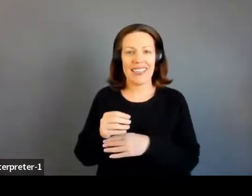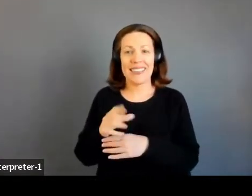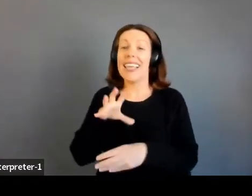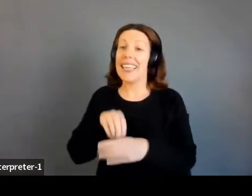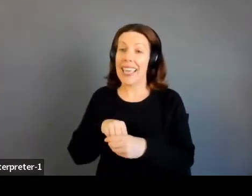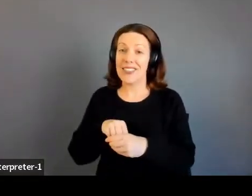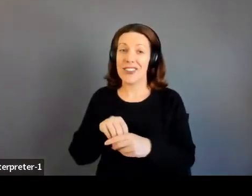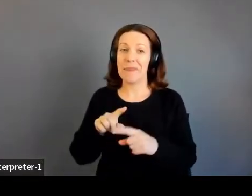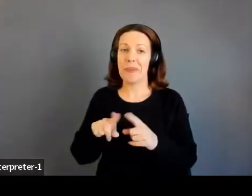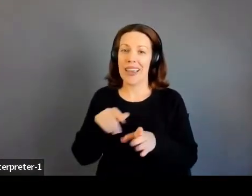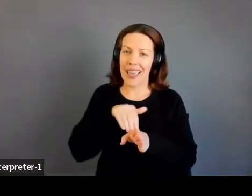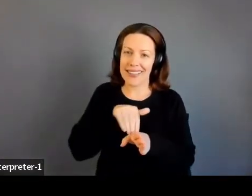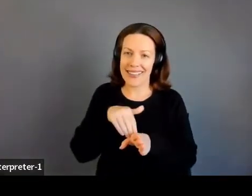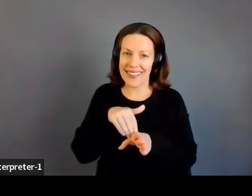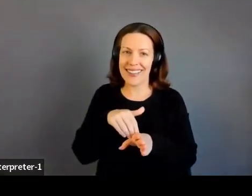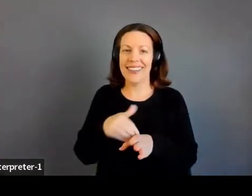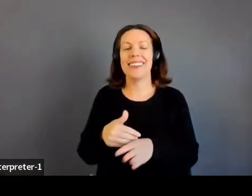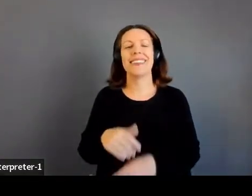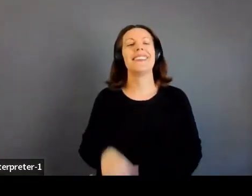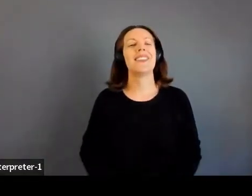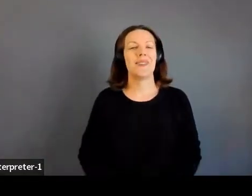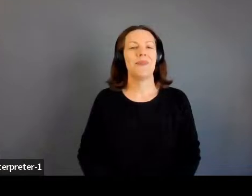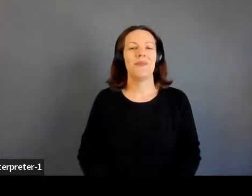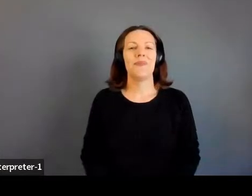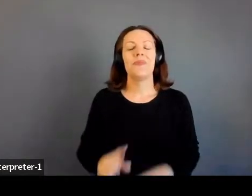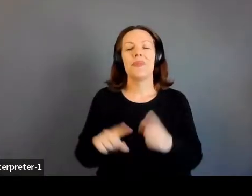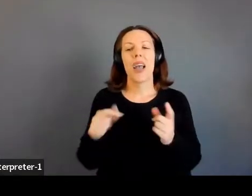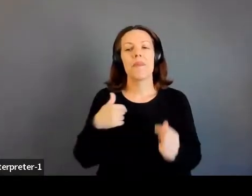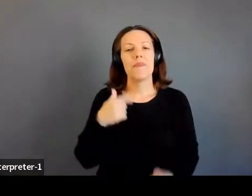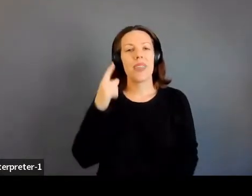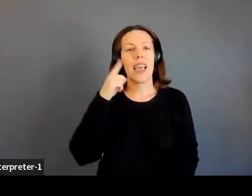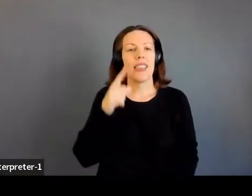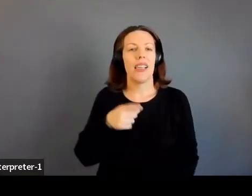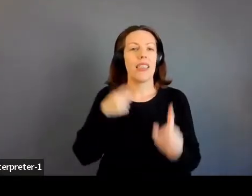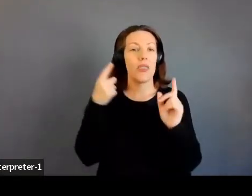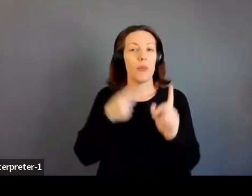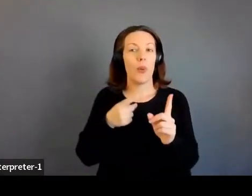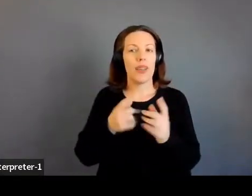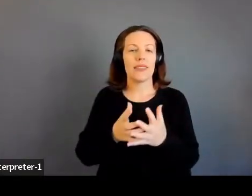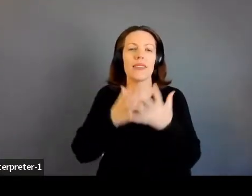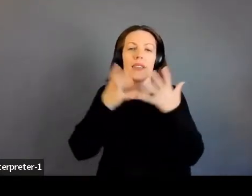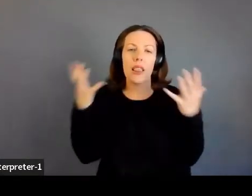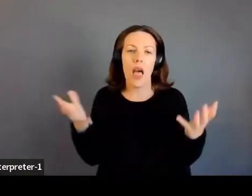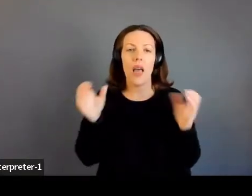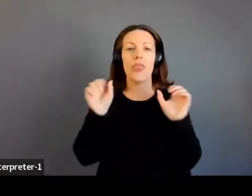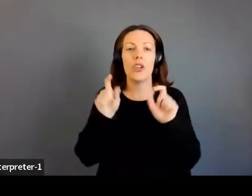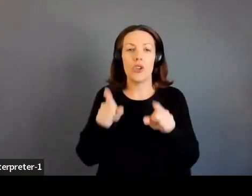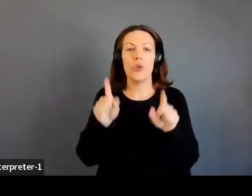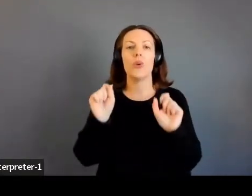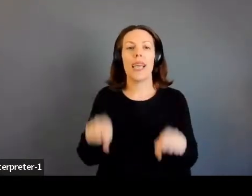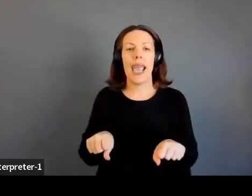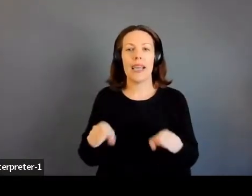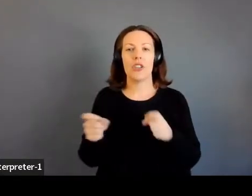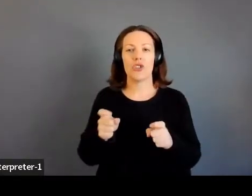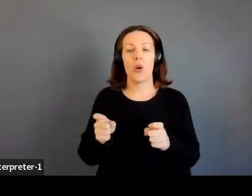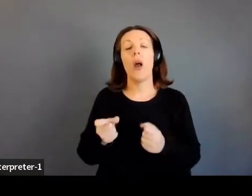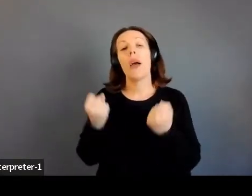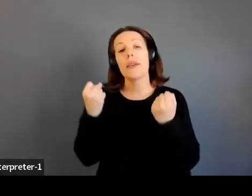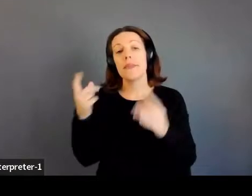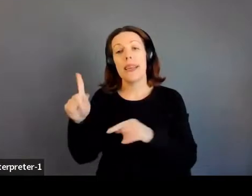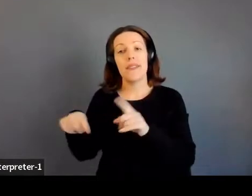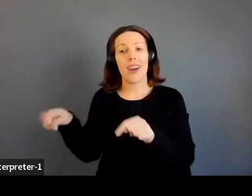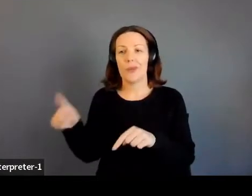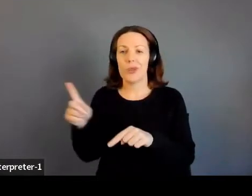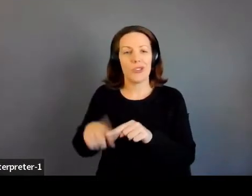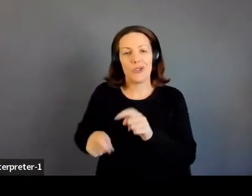engaging, but I found it eventually. But I do think the point is that there is a lot that you can control, even though there are a lot of variables you